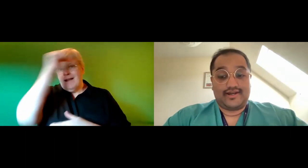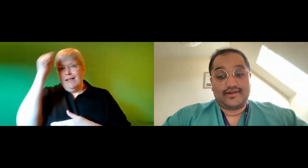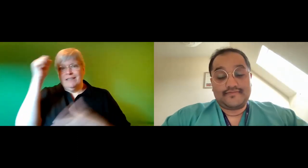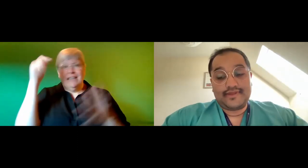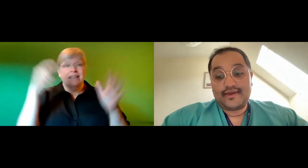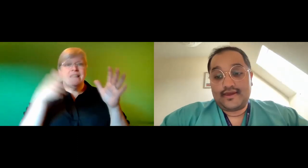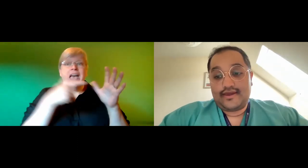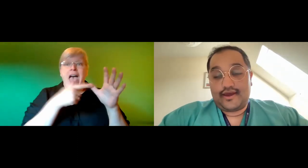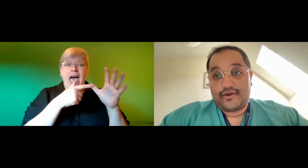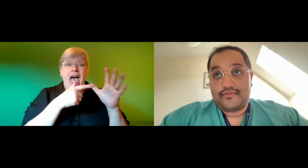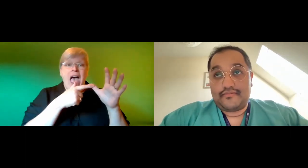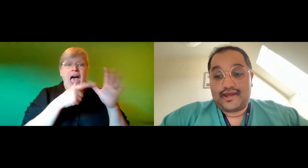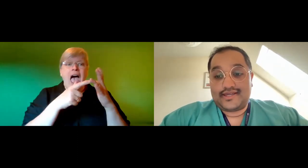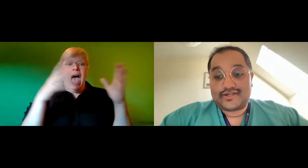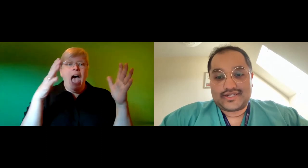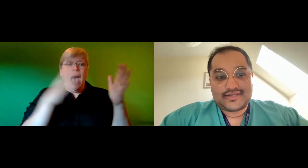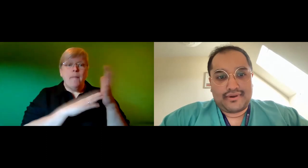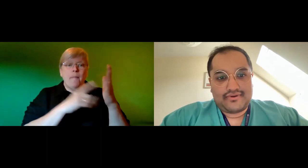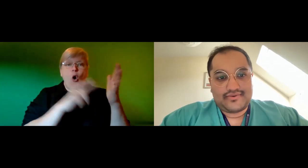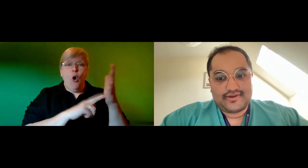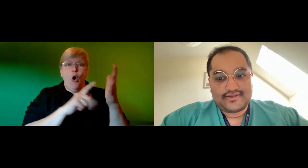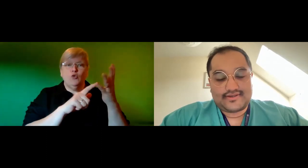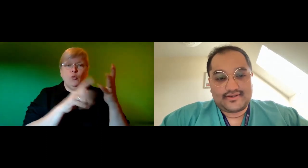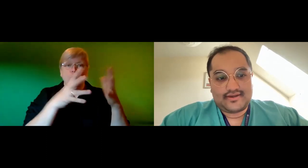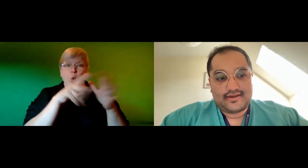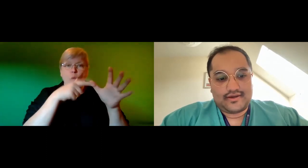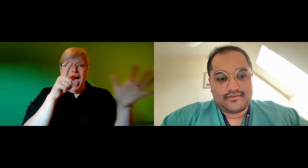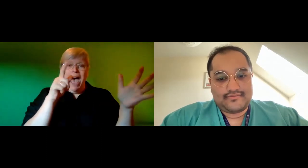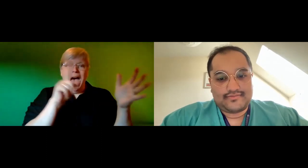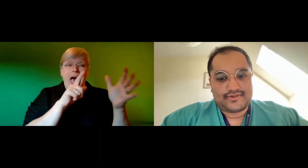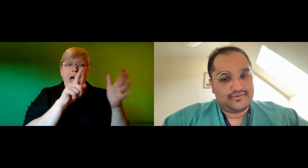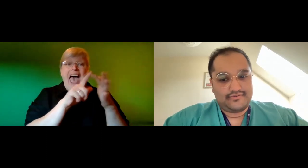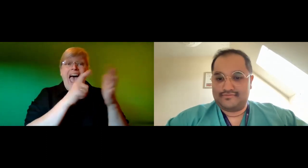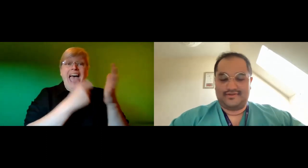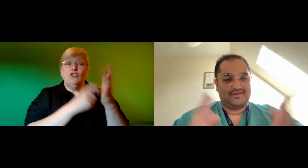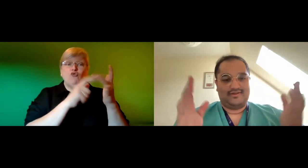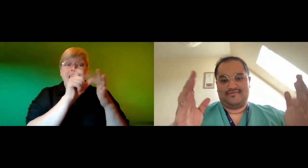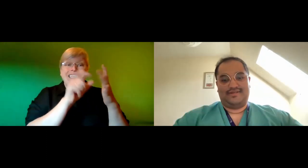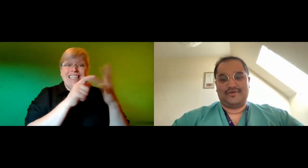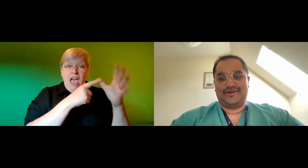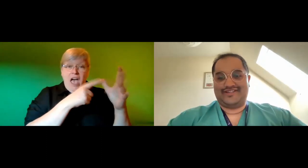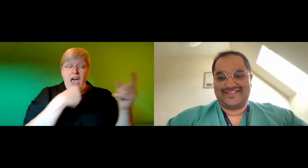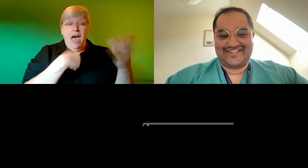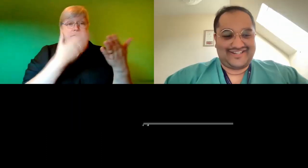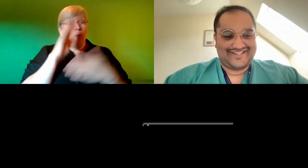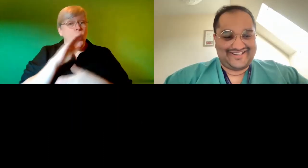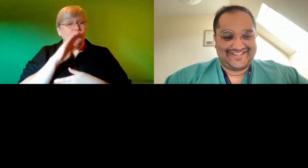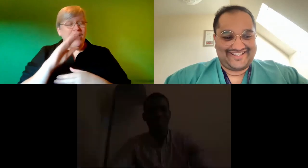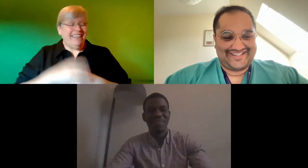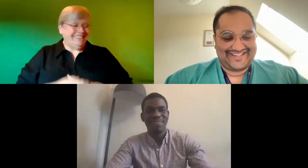and he's going to share some poetry with us um so please go ahead